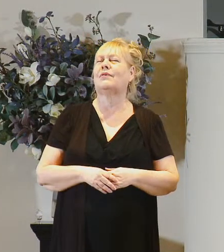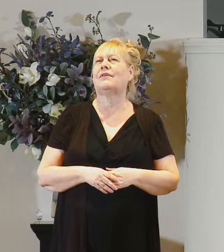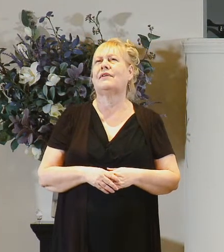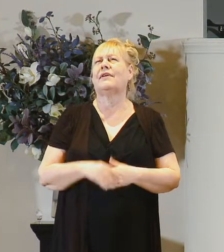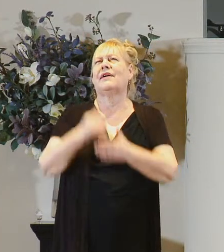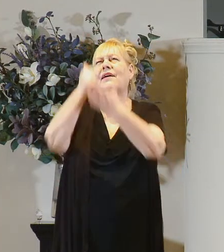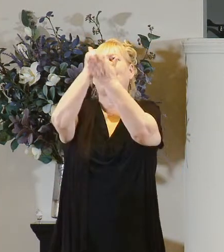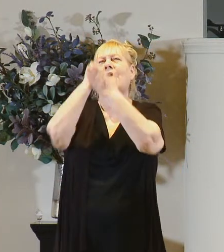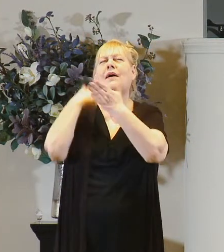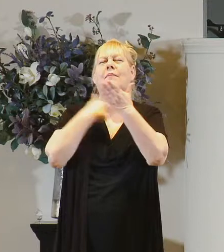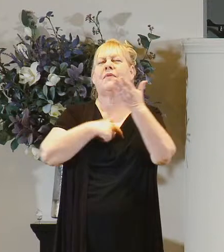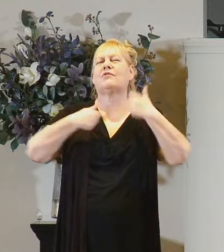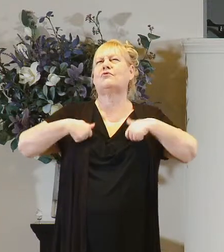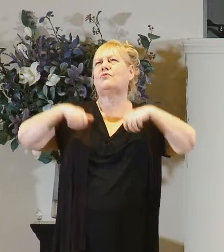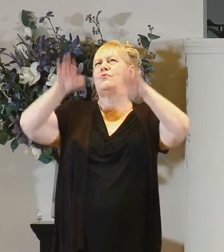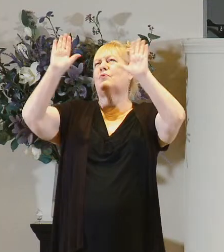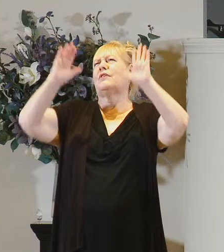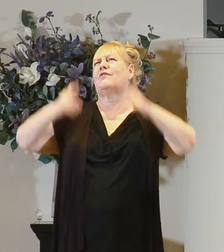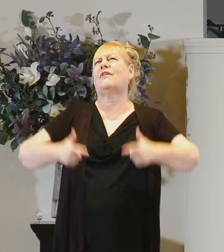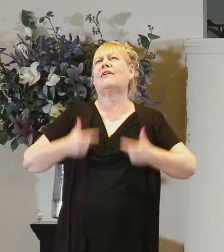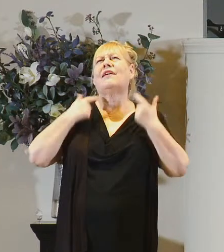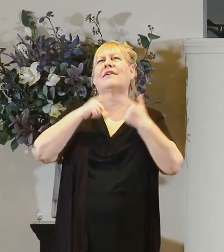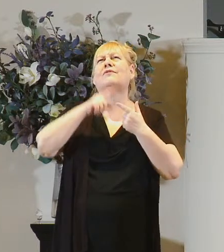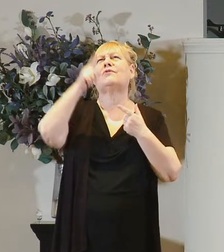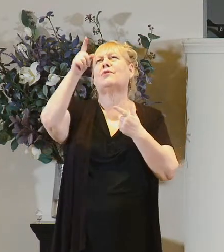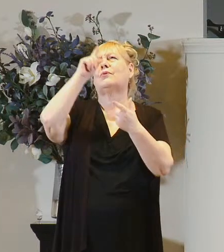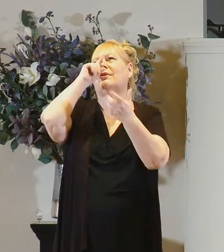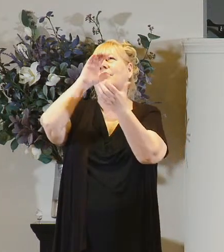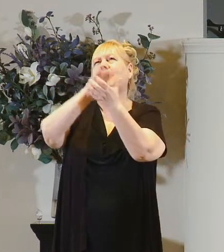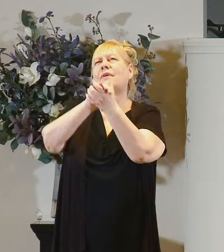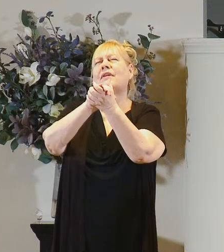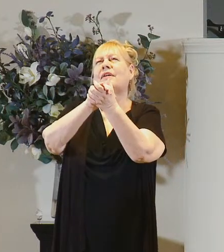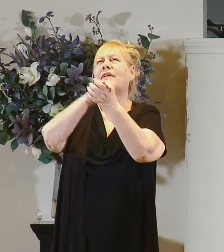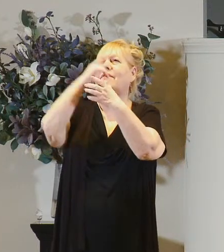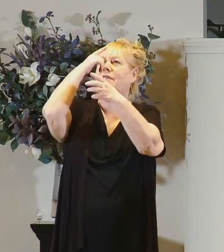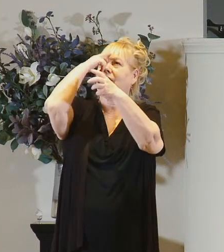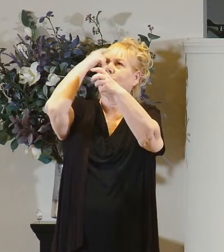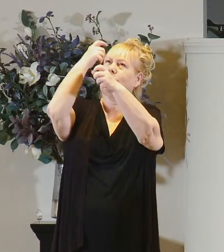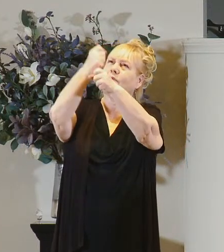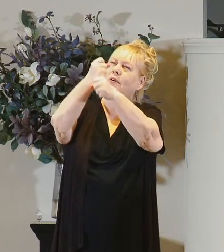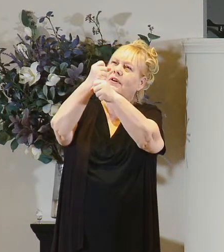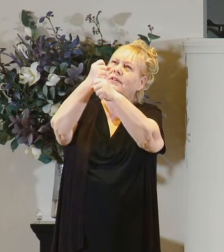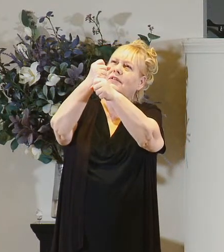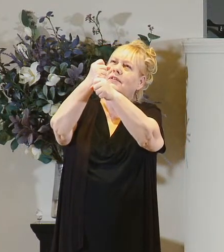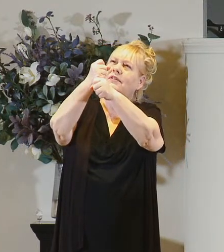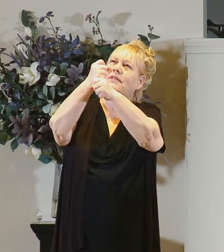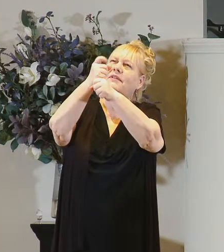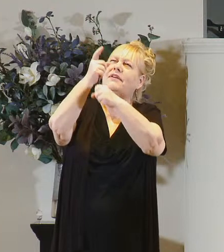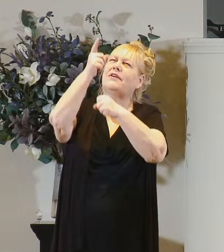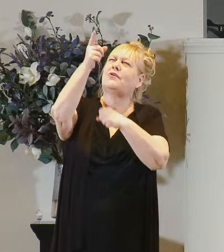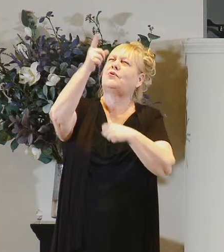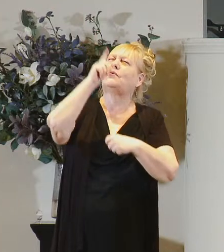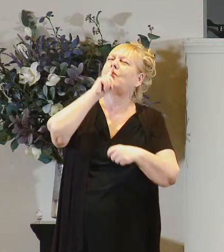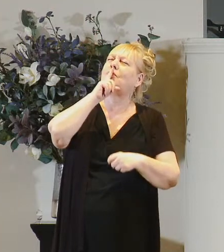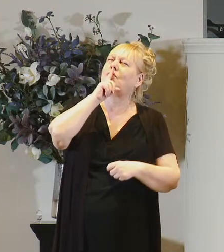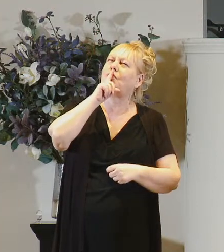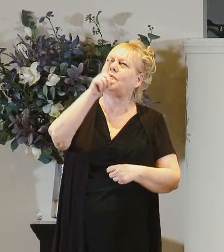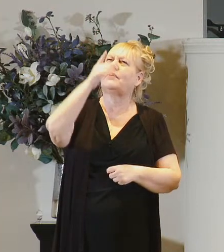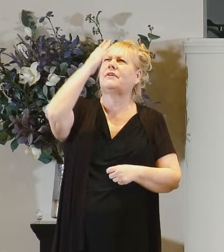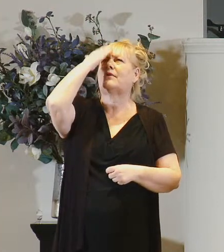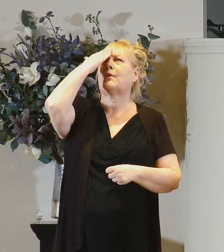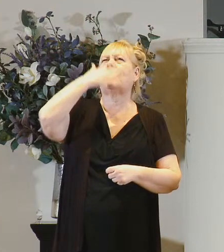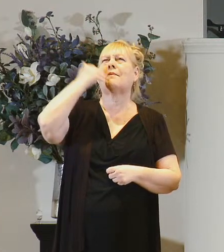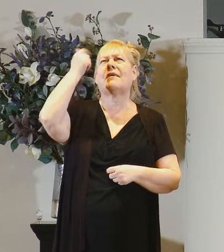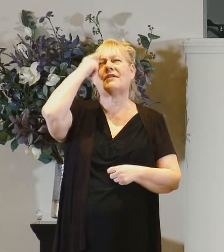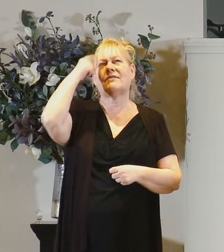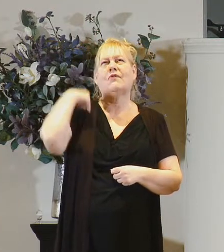help us surrender our lives to you father to believe and trust that you really do know what's best